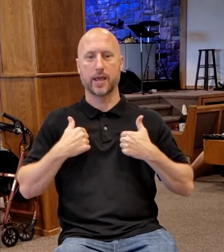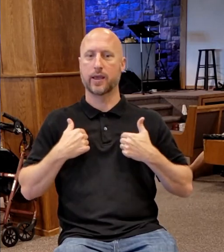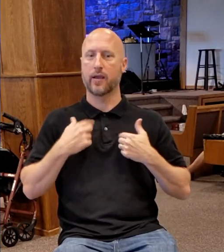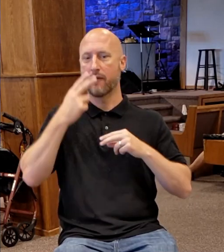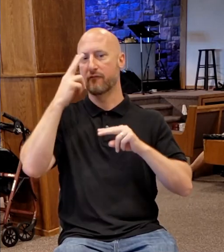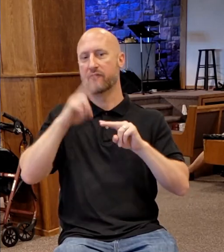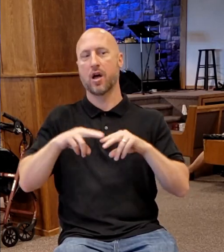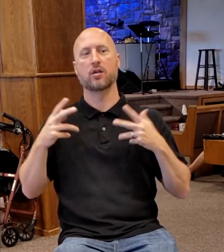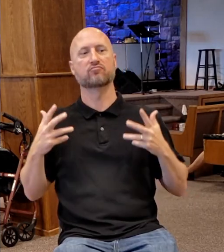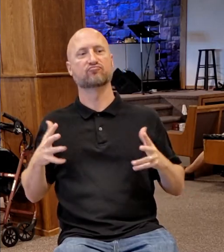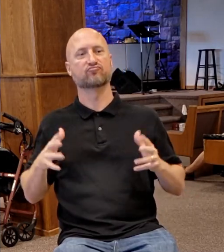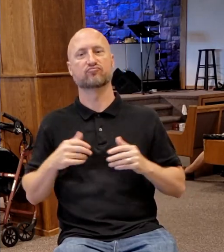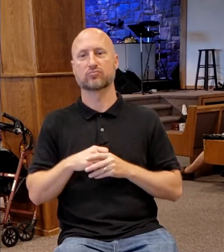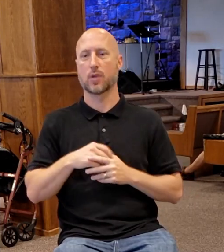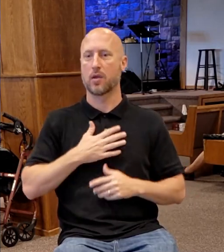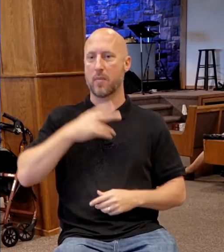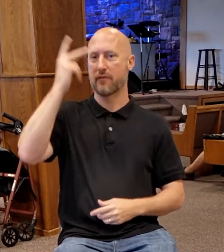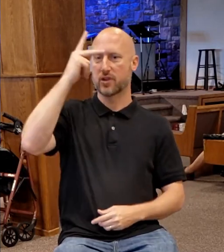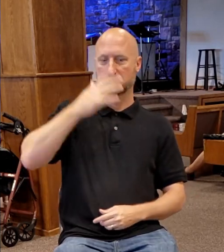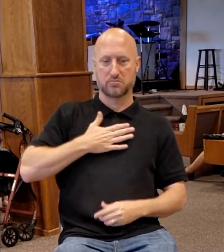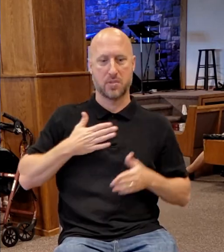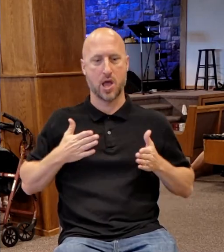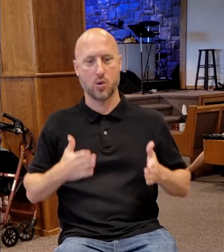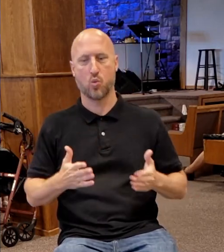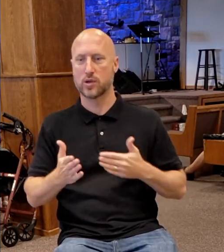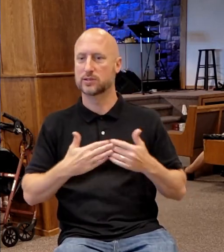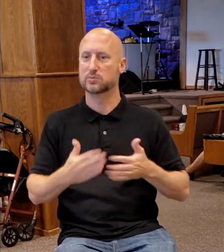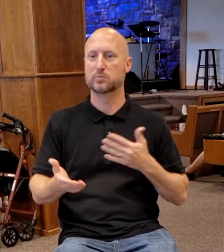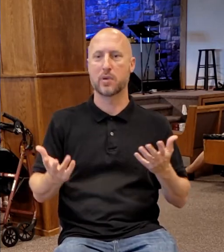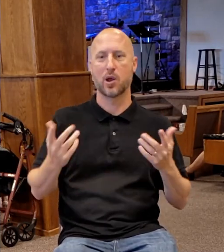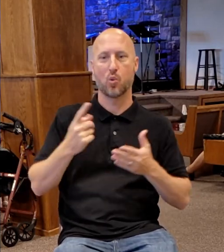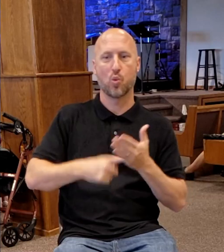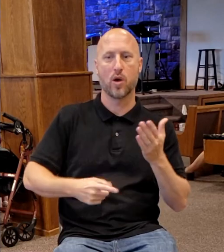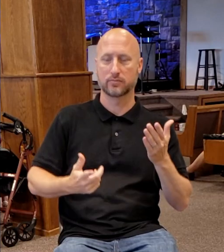philosophies and all of that. And their time is now.